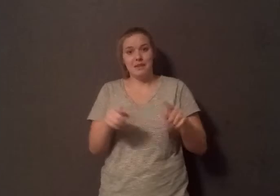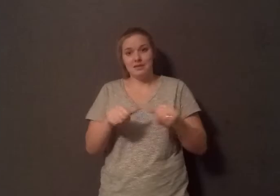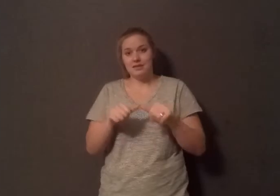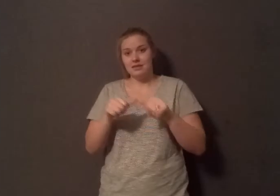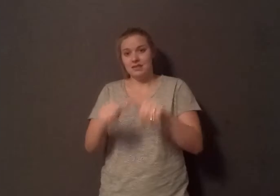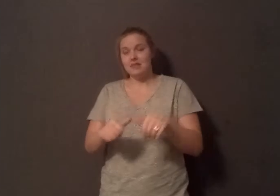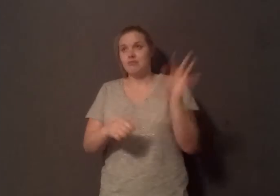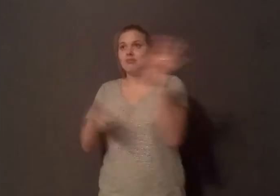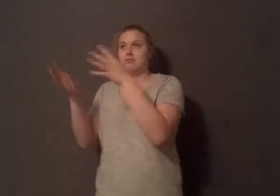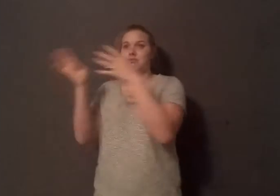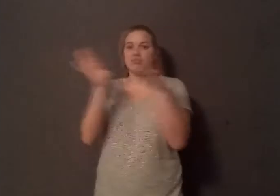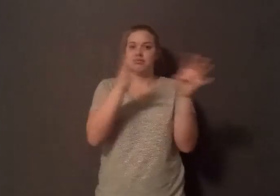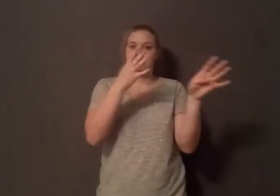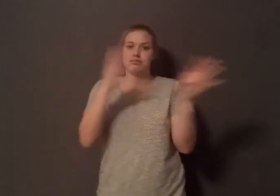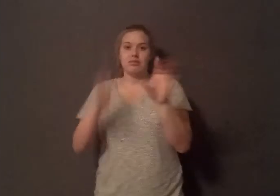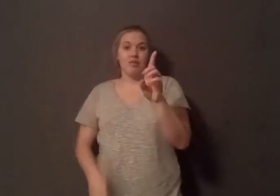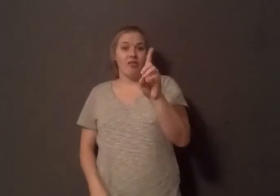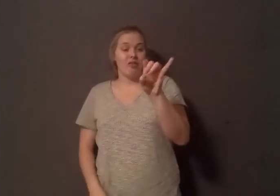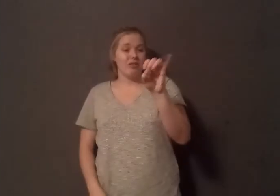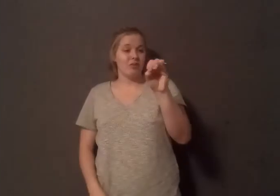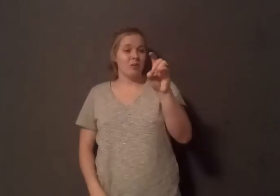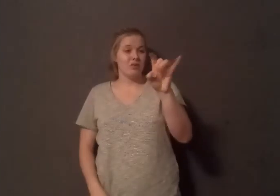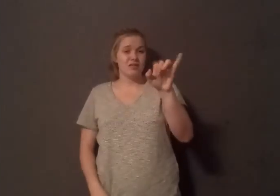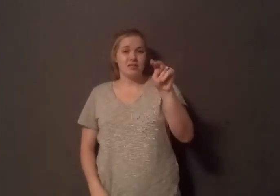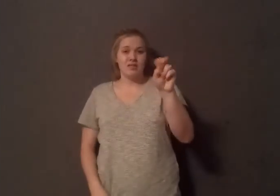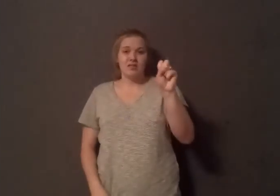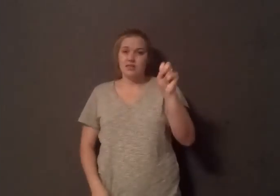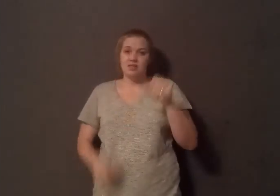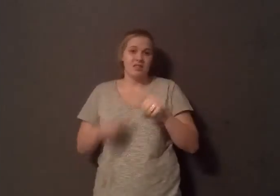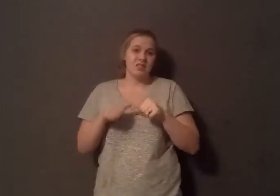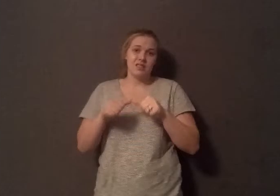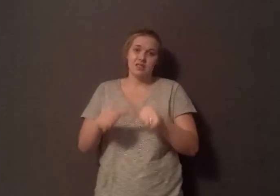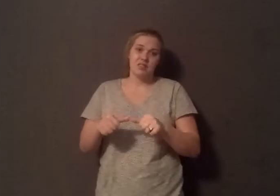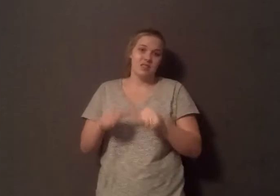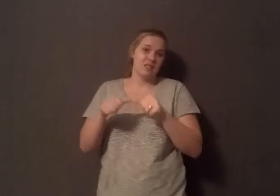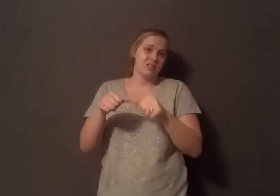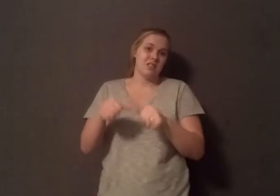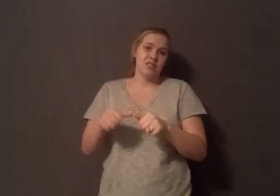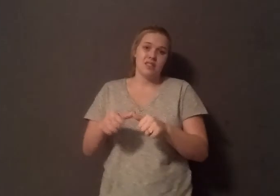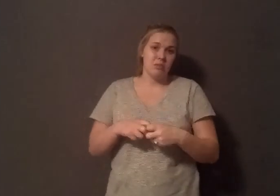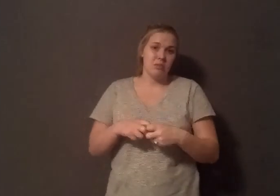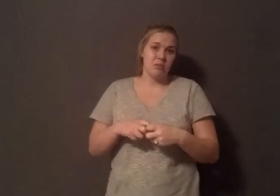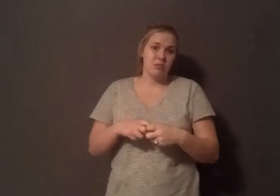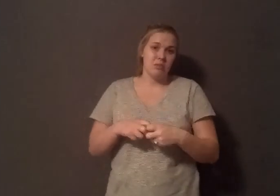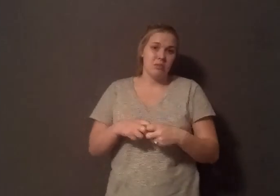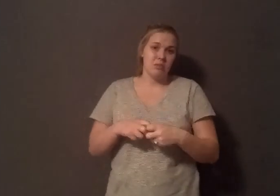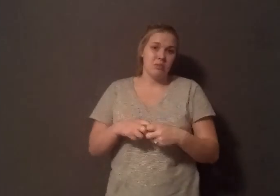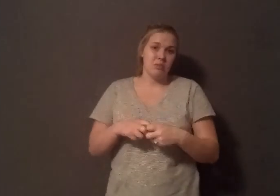environment. Dioxins, all of these compounds can create hormonal, reproductive, developmental damage